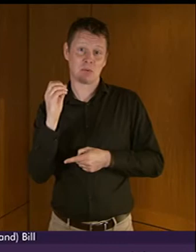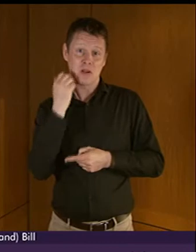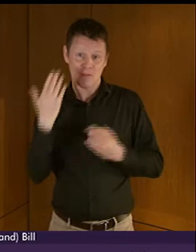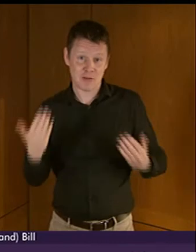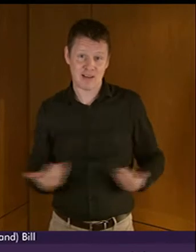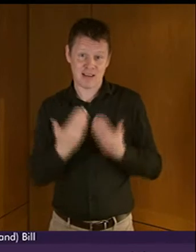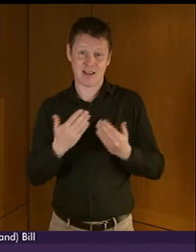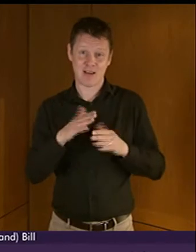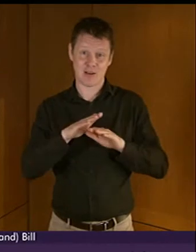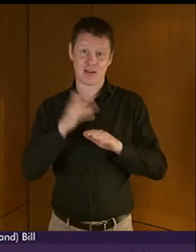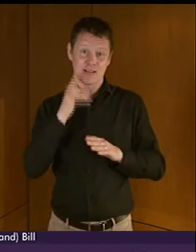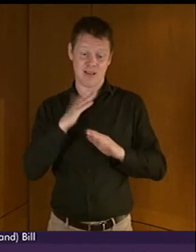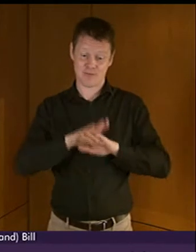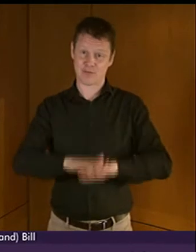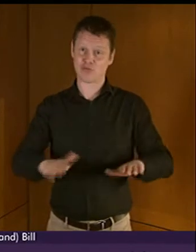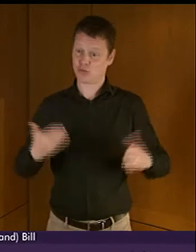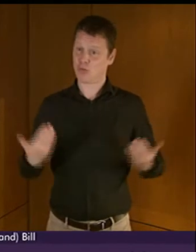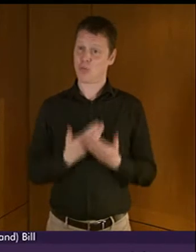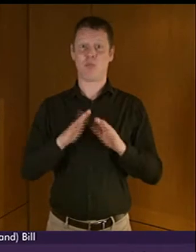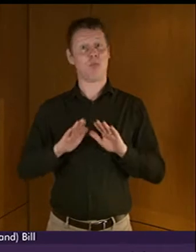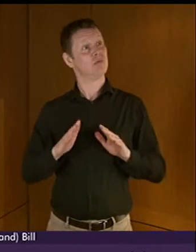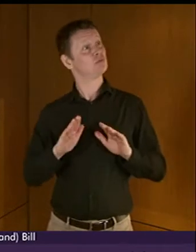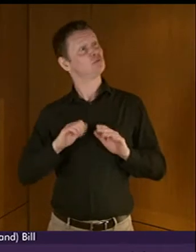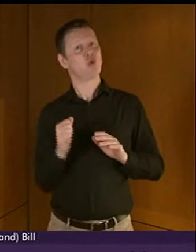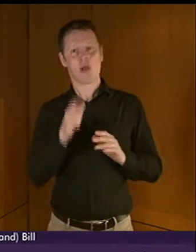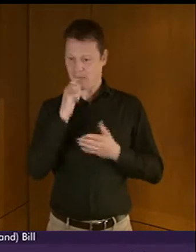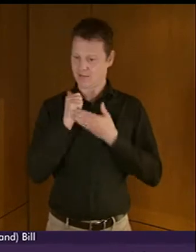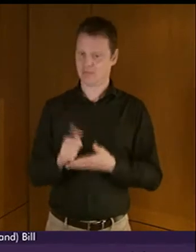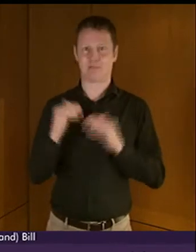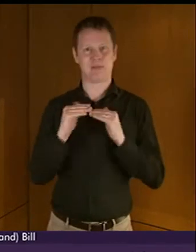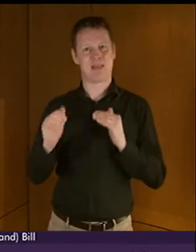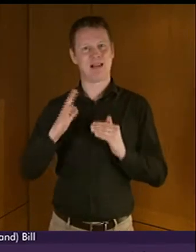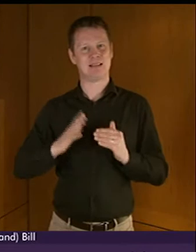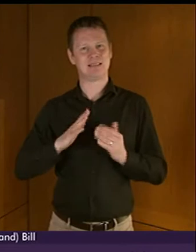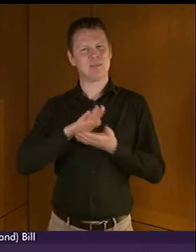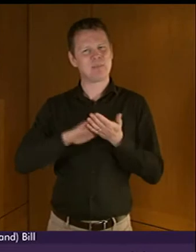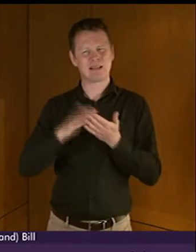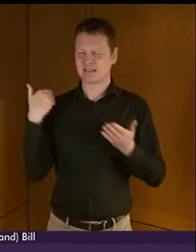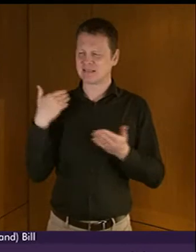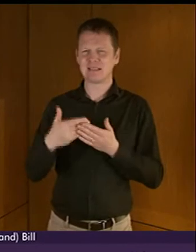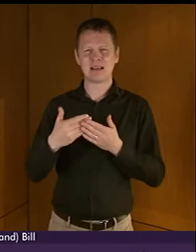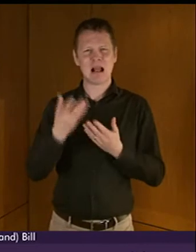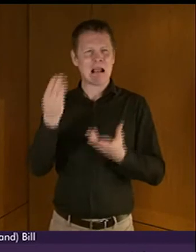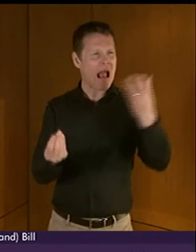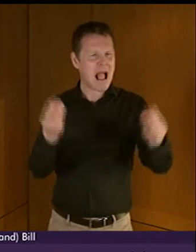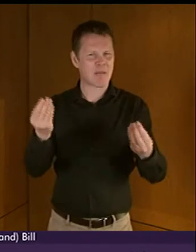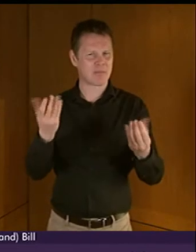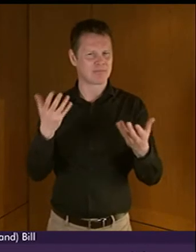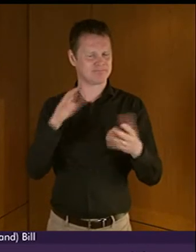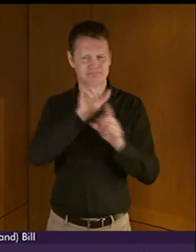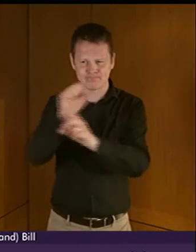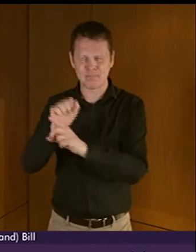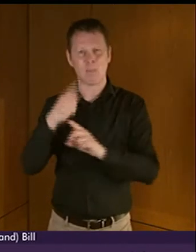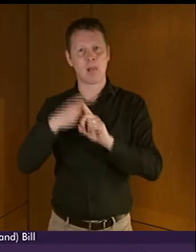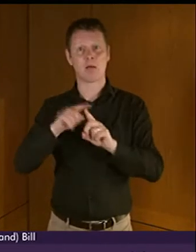It can identify the gaps in support and identify any postcode variations. There could be no